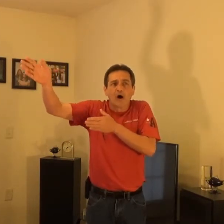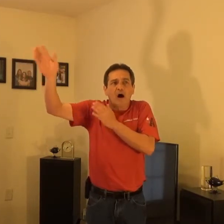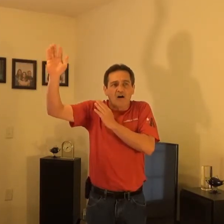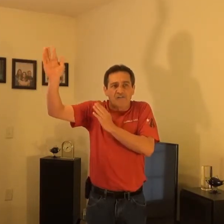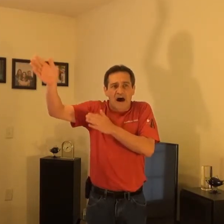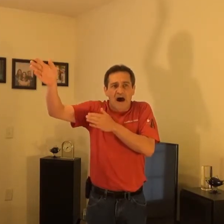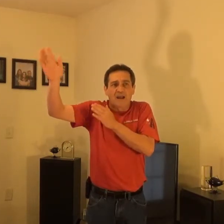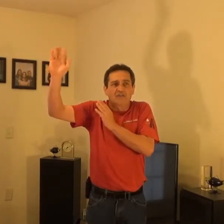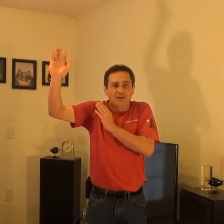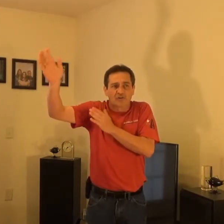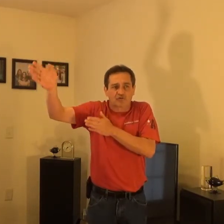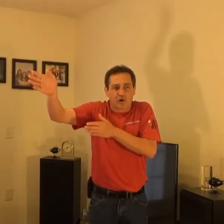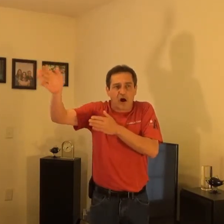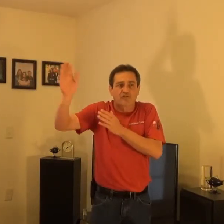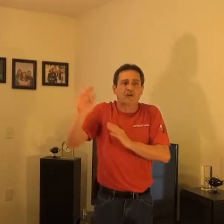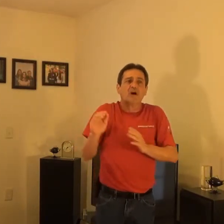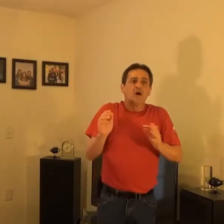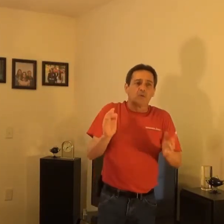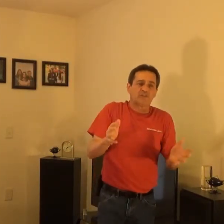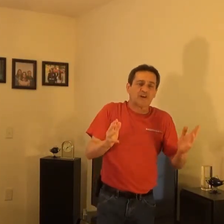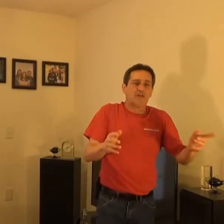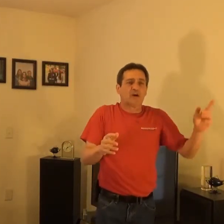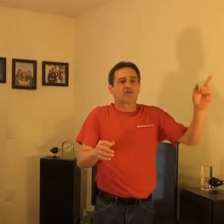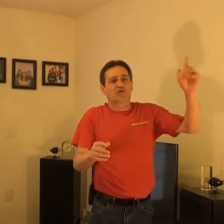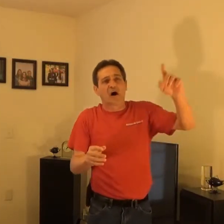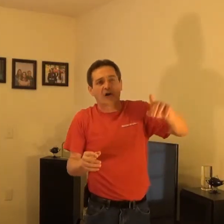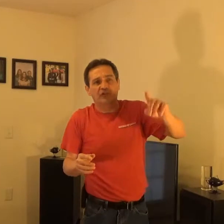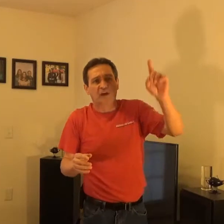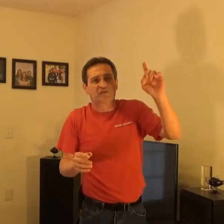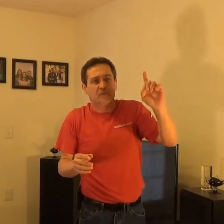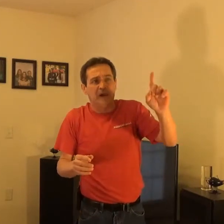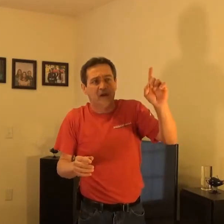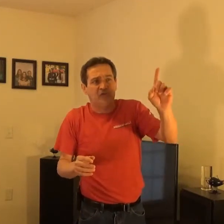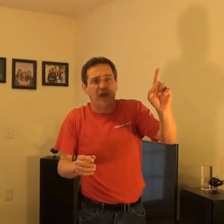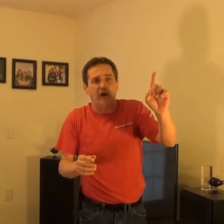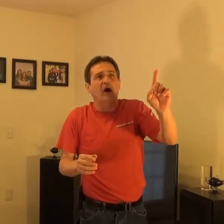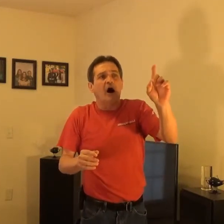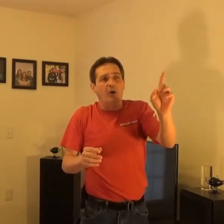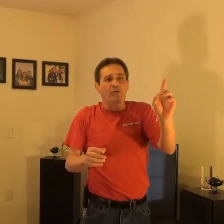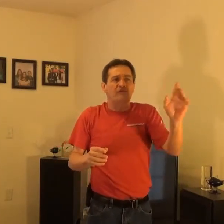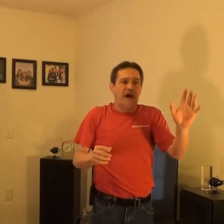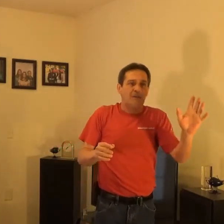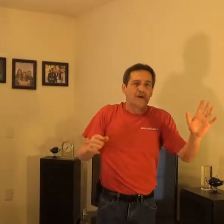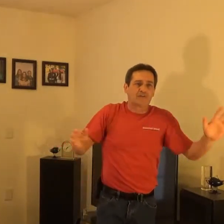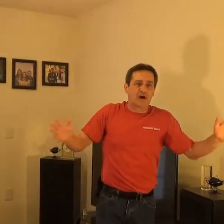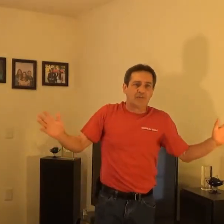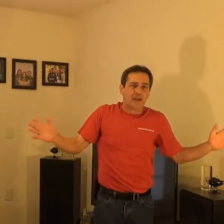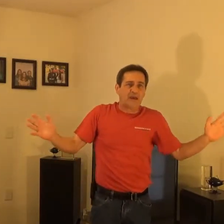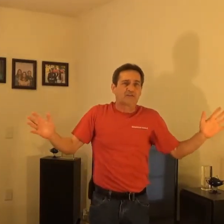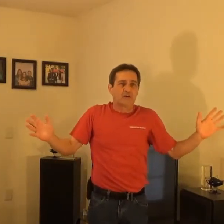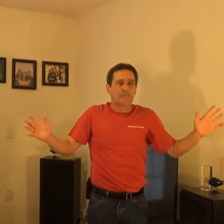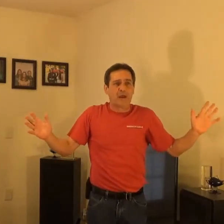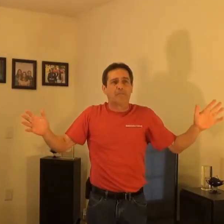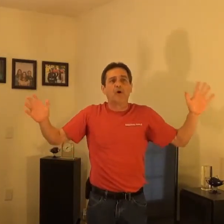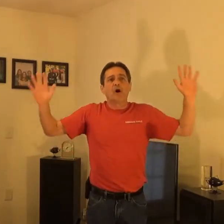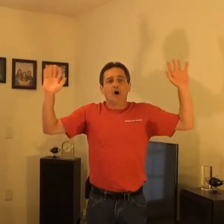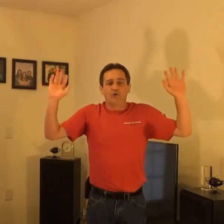of violence and destruction. We see the atrocities committed there on the families of the innocent people who